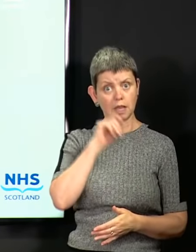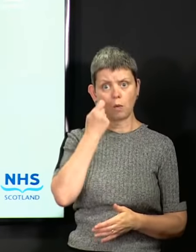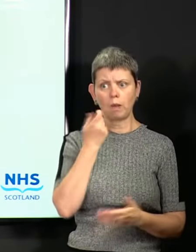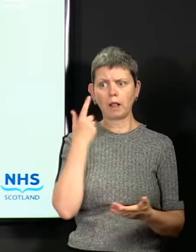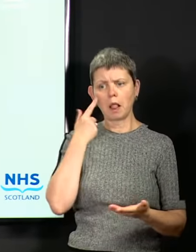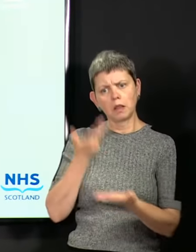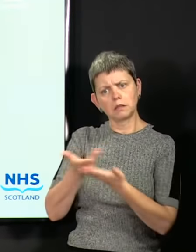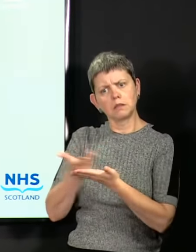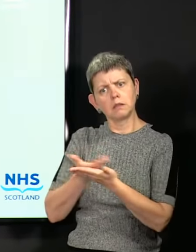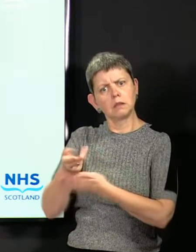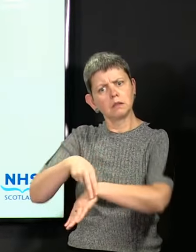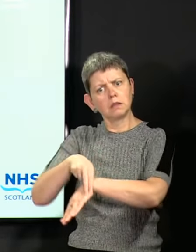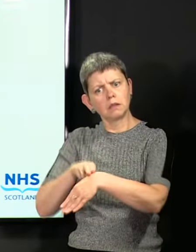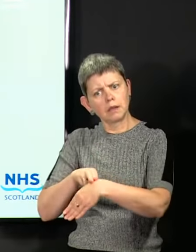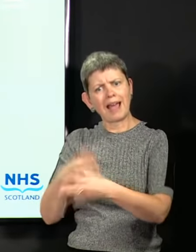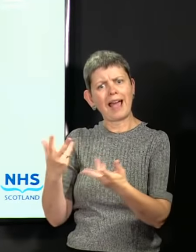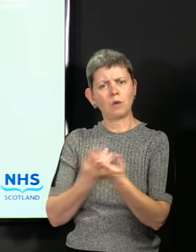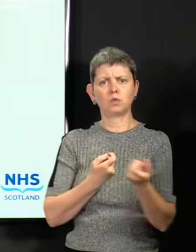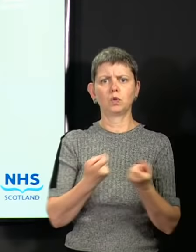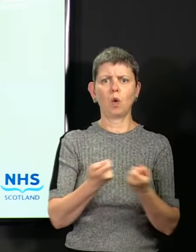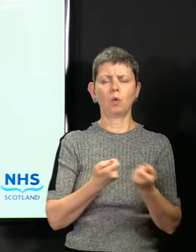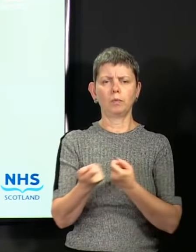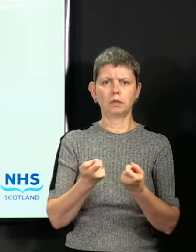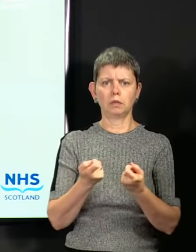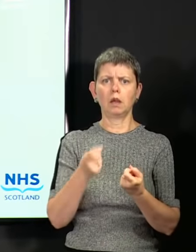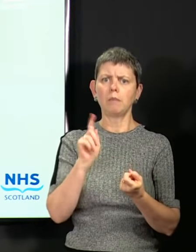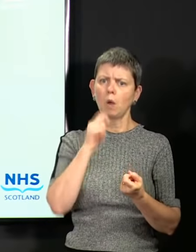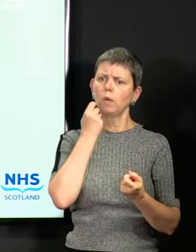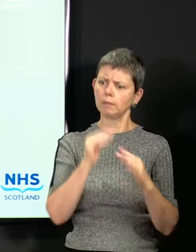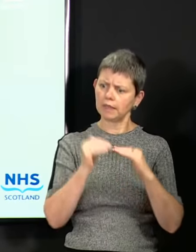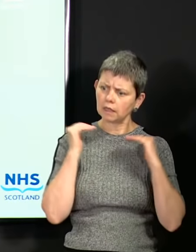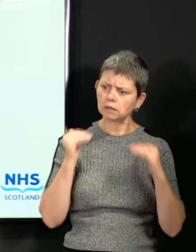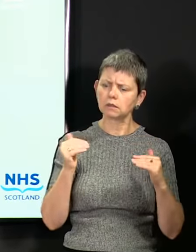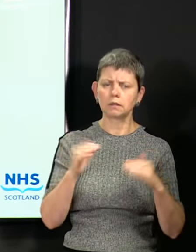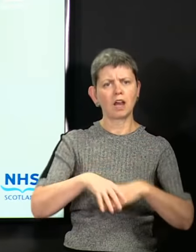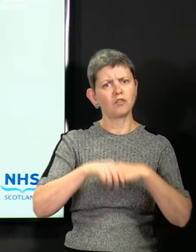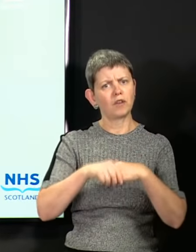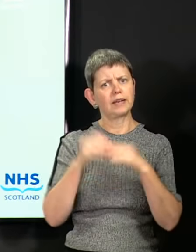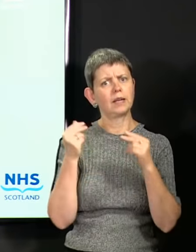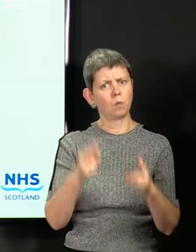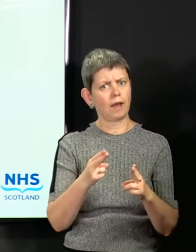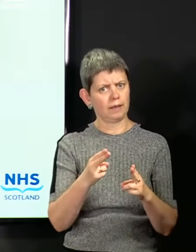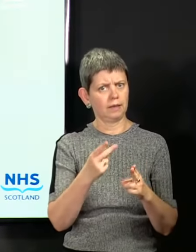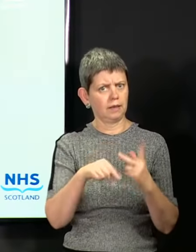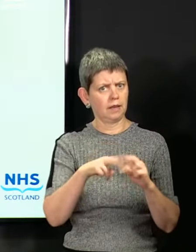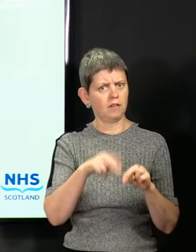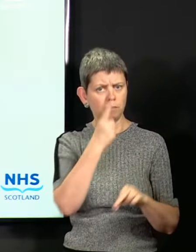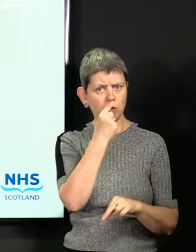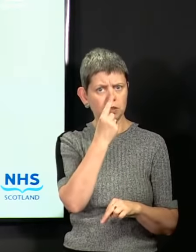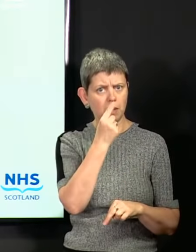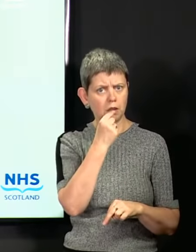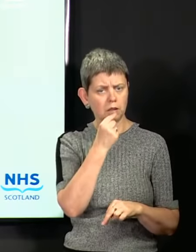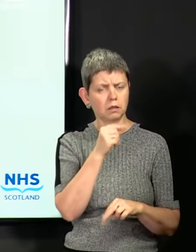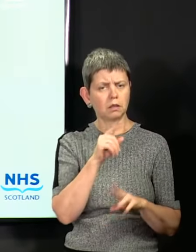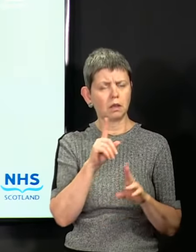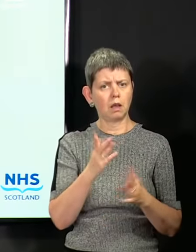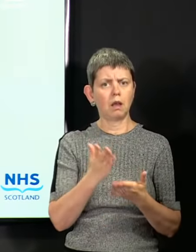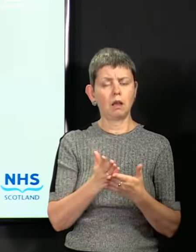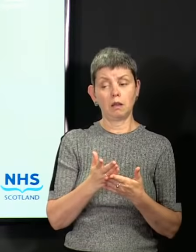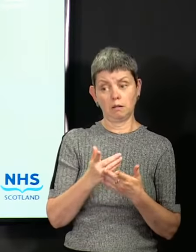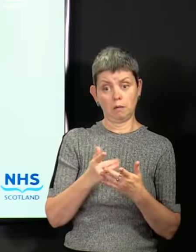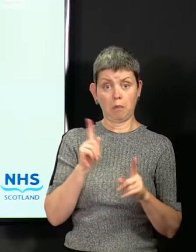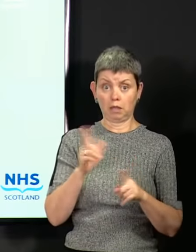And that will be done the way Police Scotland always do it, in a very balanced and friendly way, if they possibly can. But with enforcement, if that is